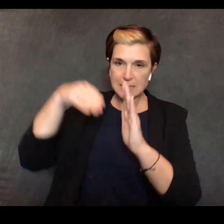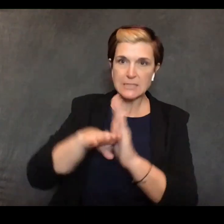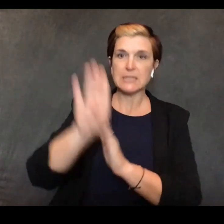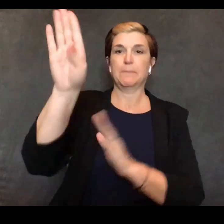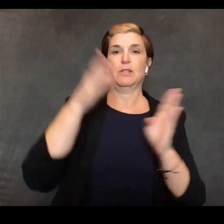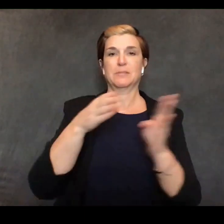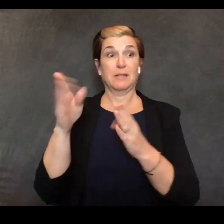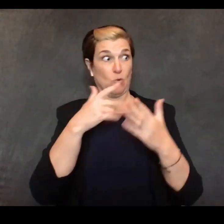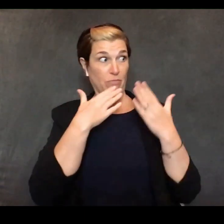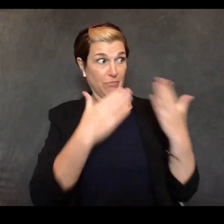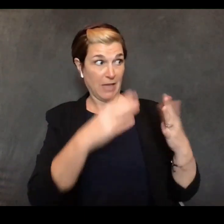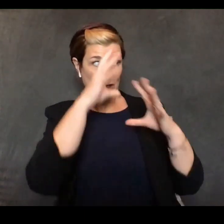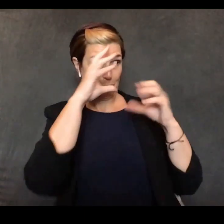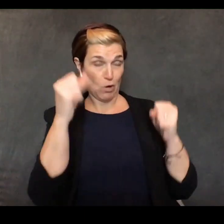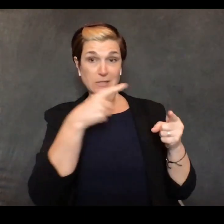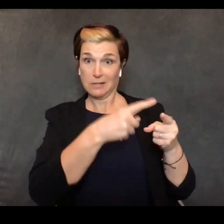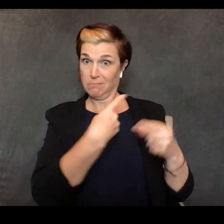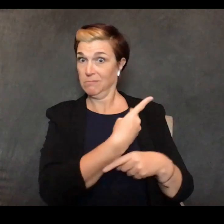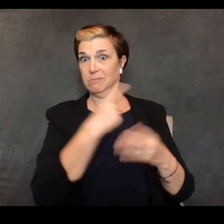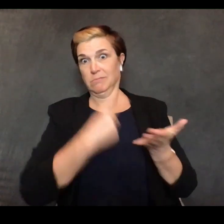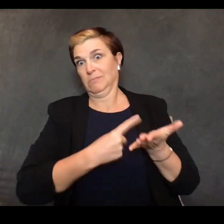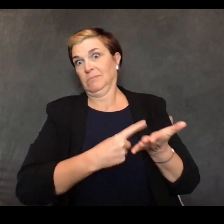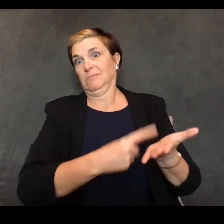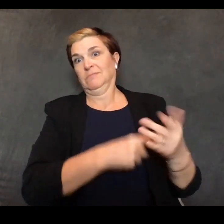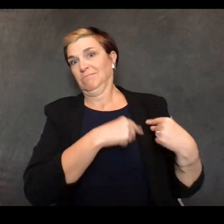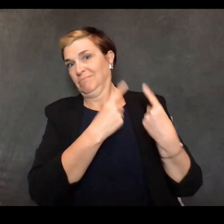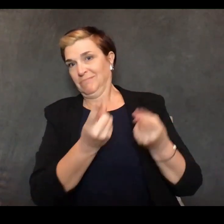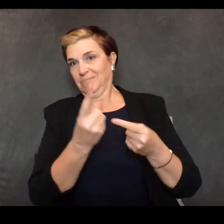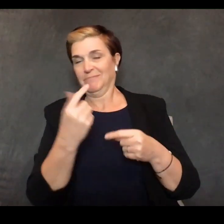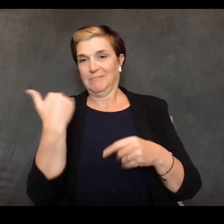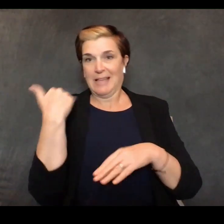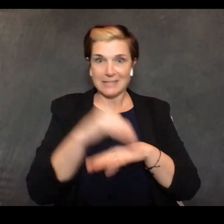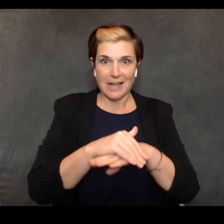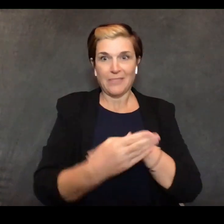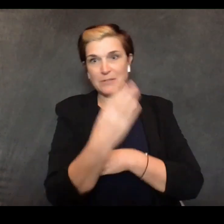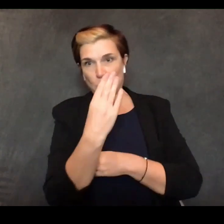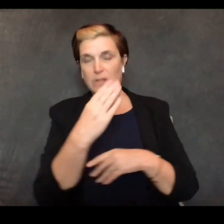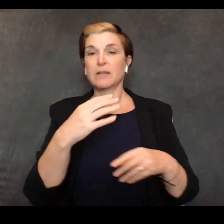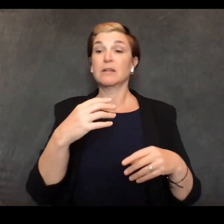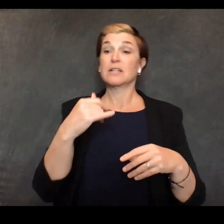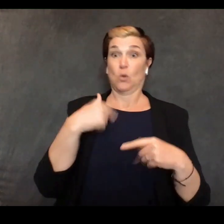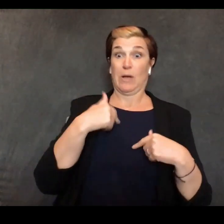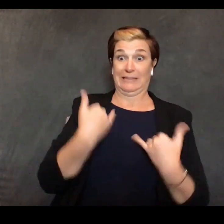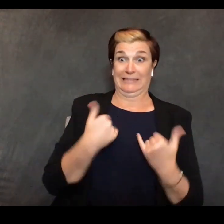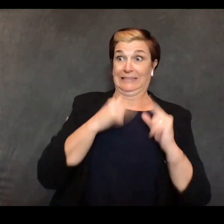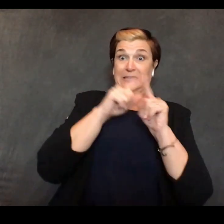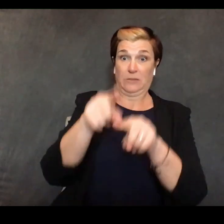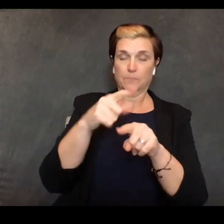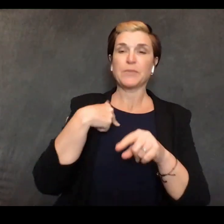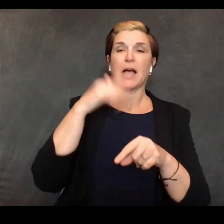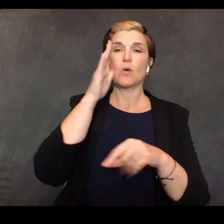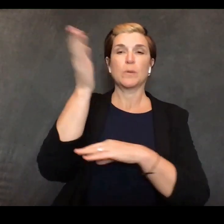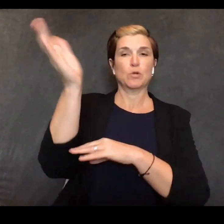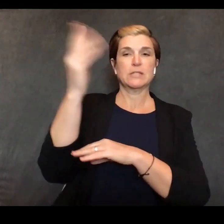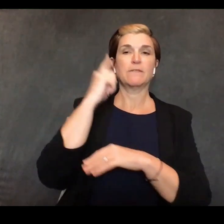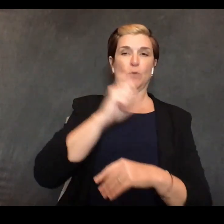morning and i will be presenting that to the republicans in the senate this morning and uh... also discussing that with the house